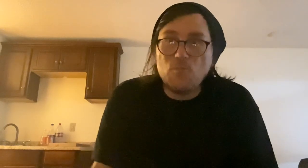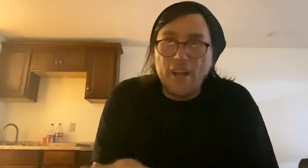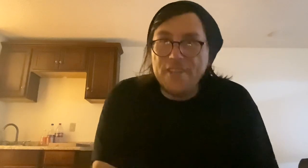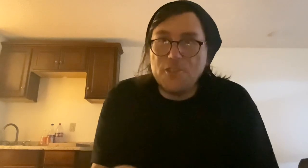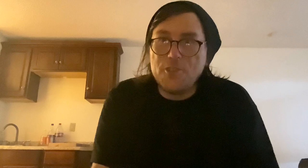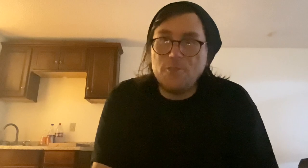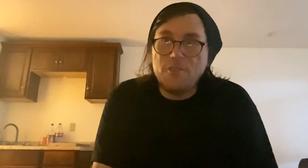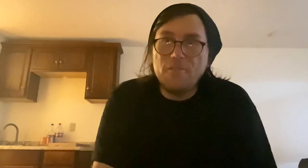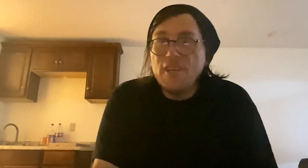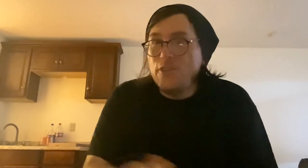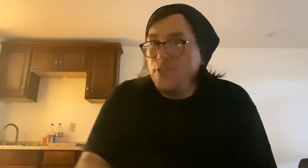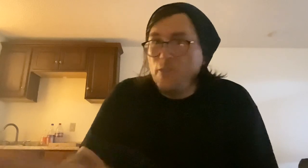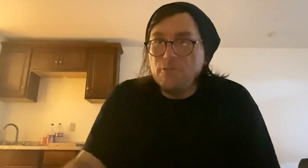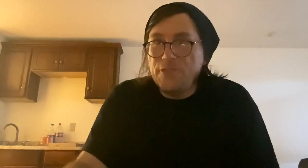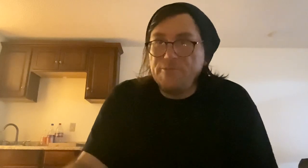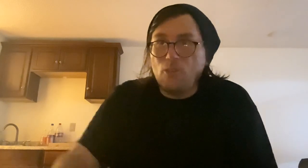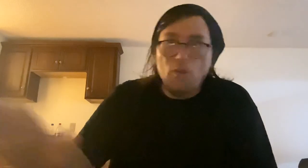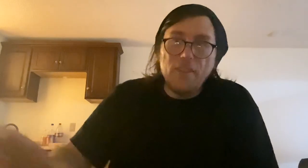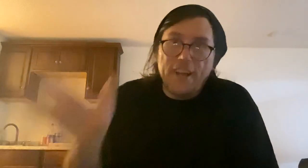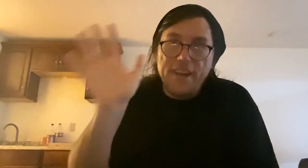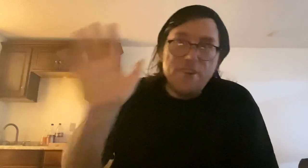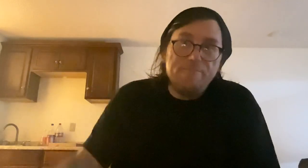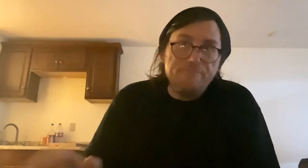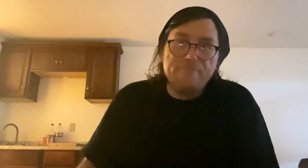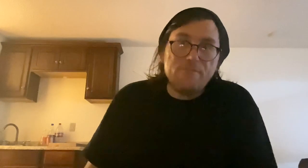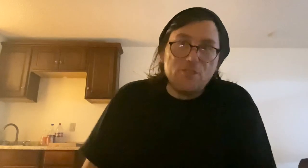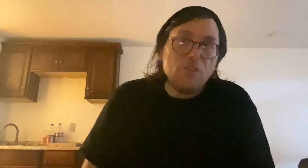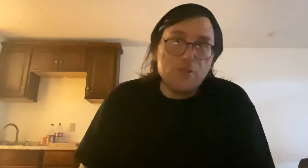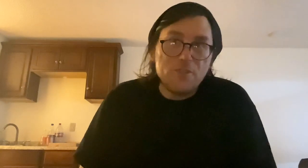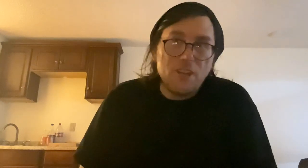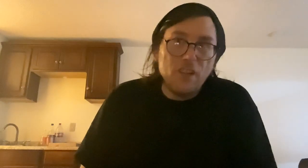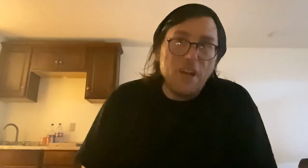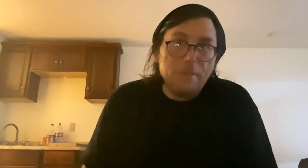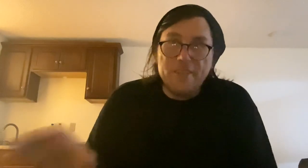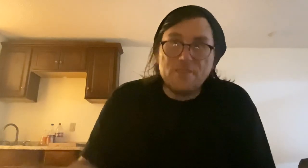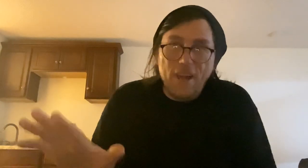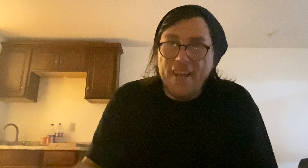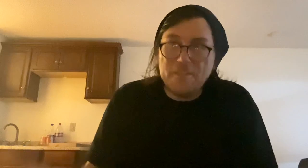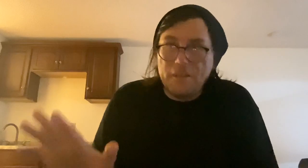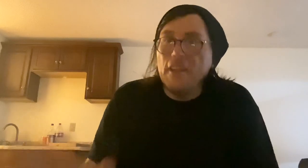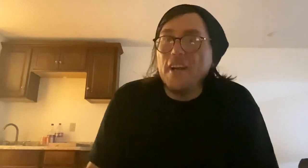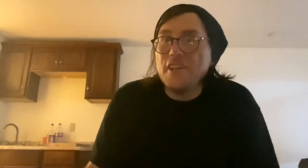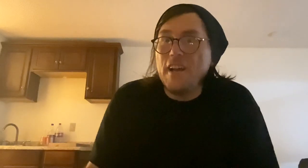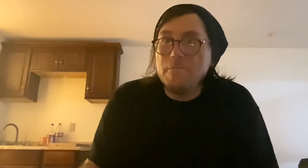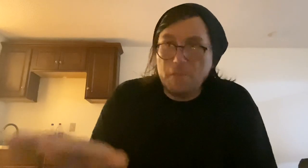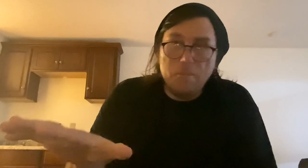what I suggest you do. Don't go online and do commissions online because there has been a lot of times people